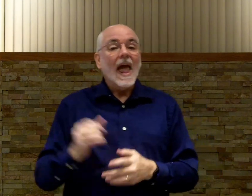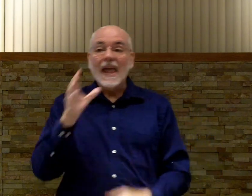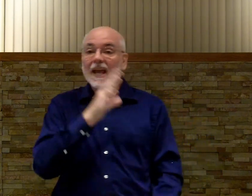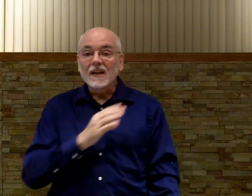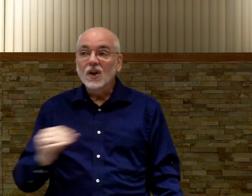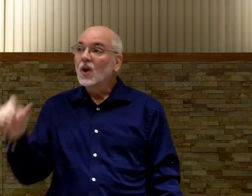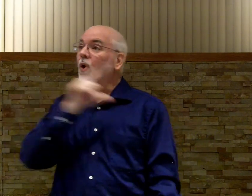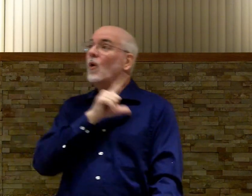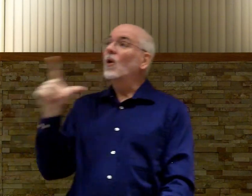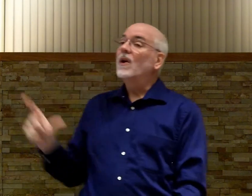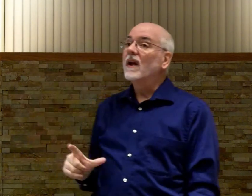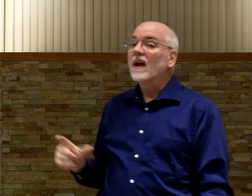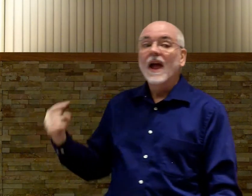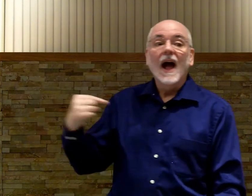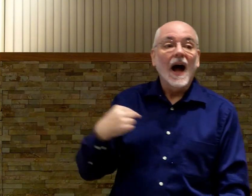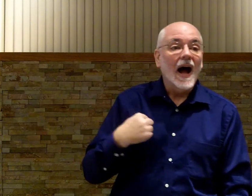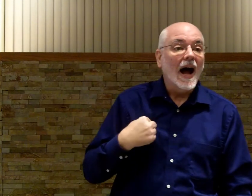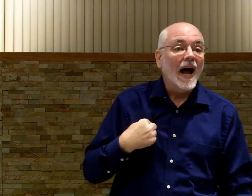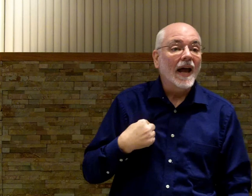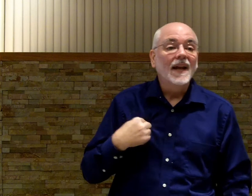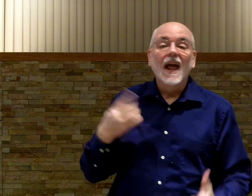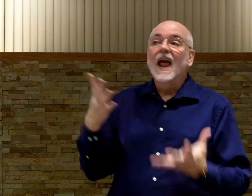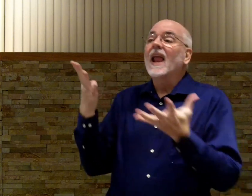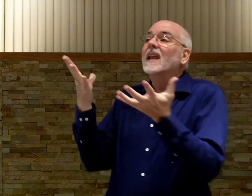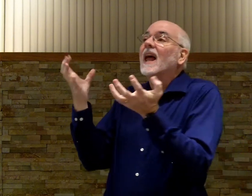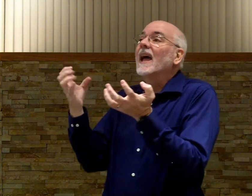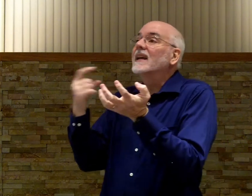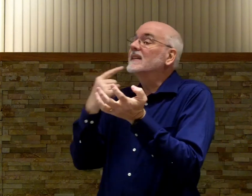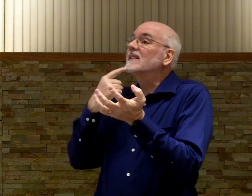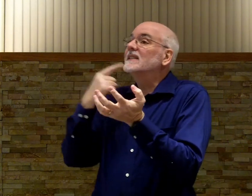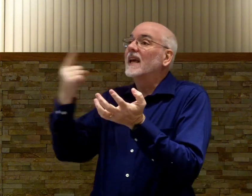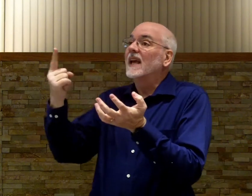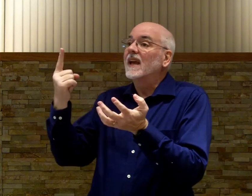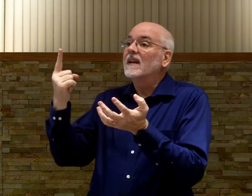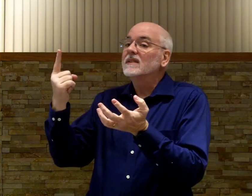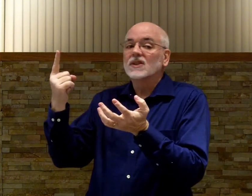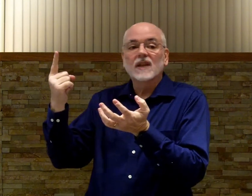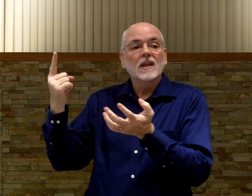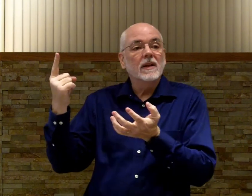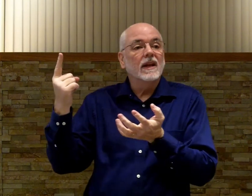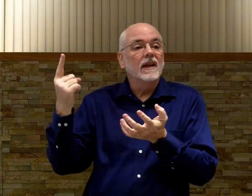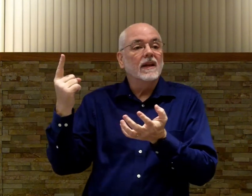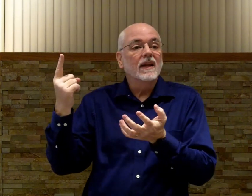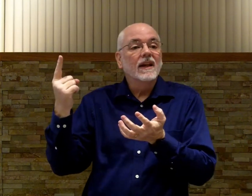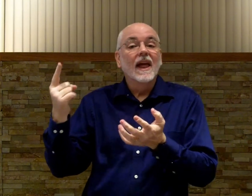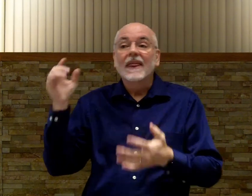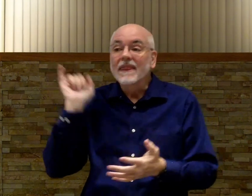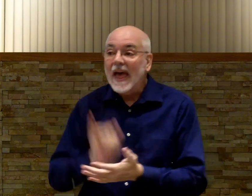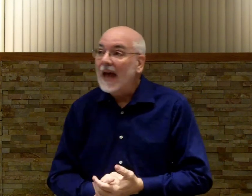And, Lord, I'd like to say, just like the beginning, that,